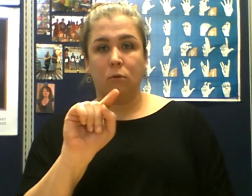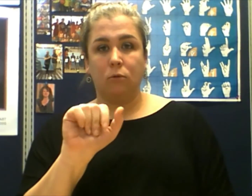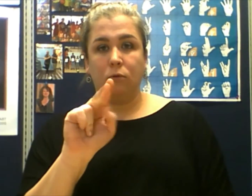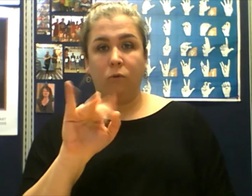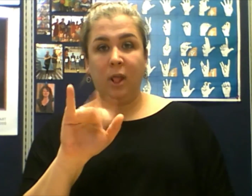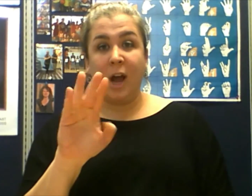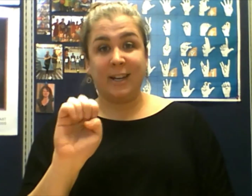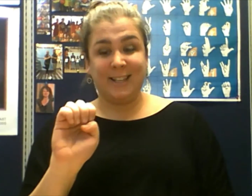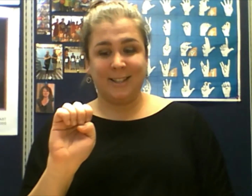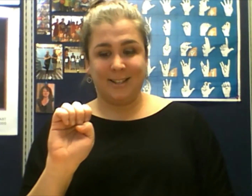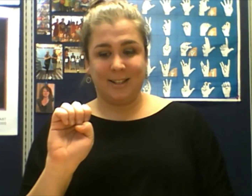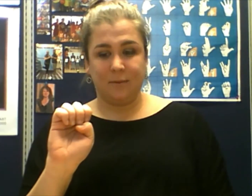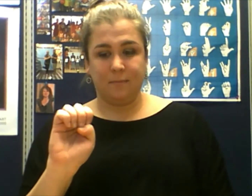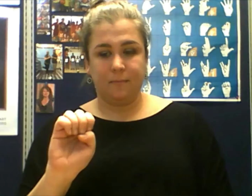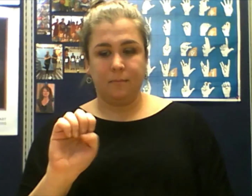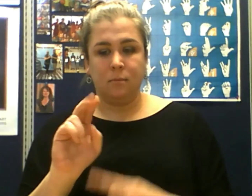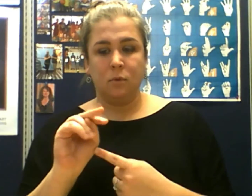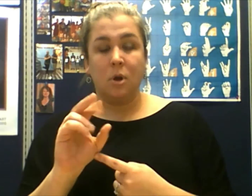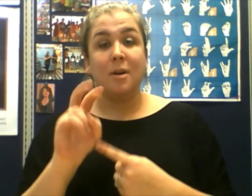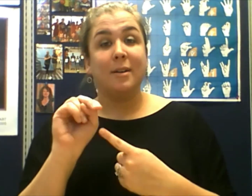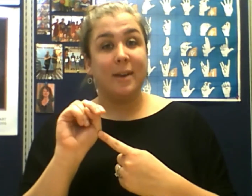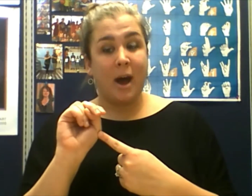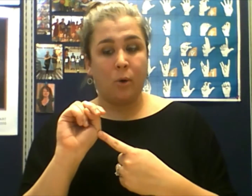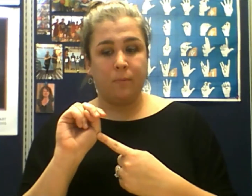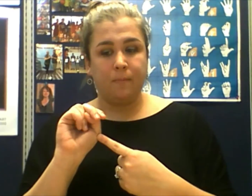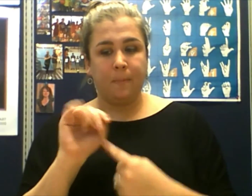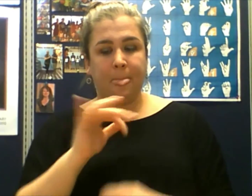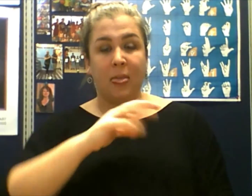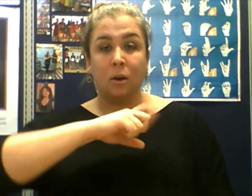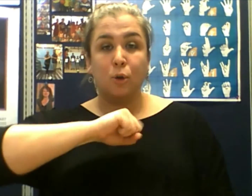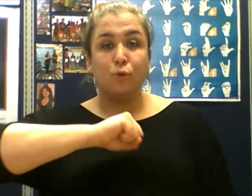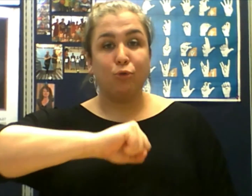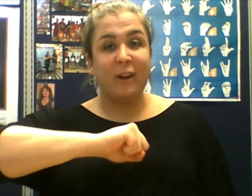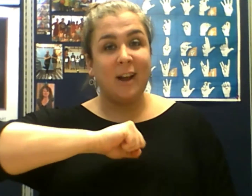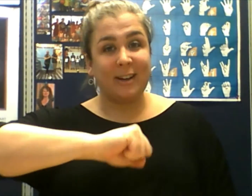Reluctance. Noun. Reluctance.